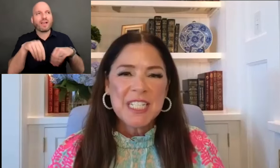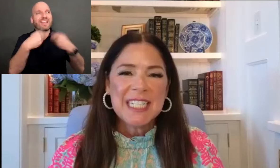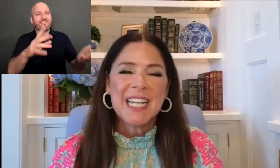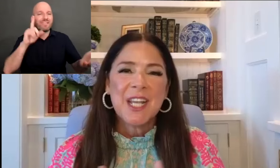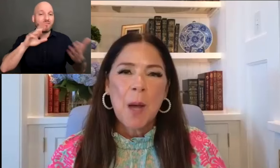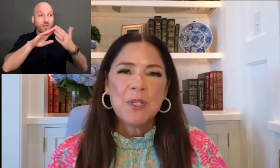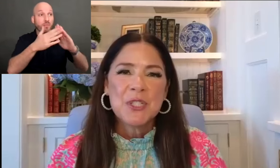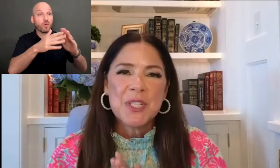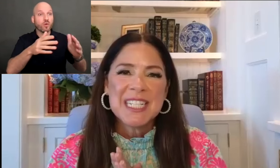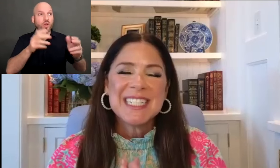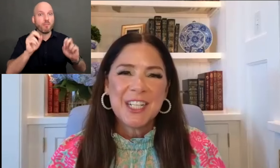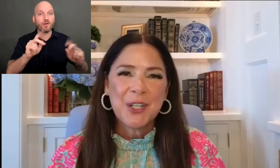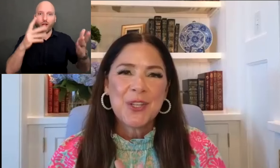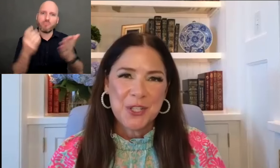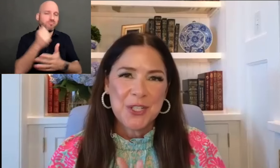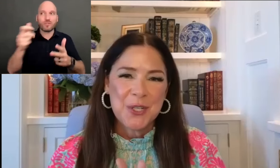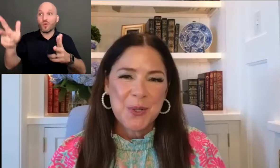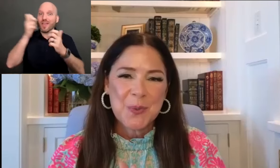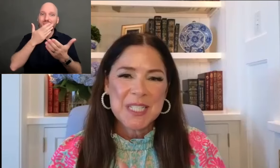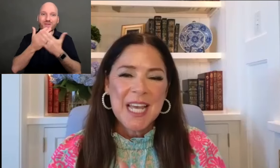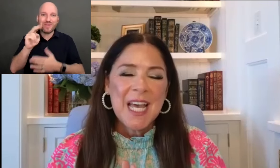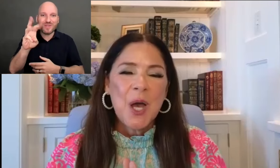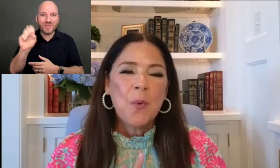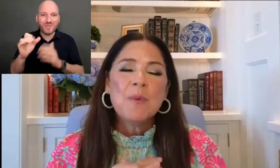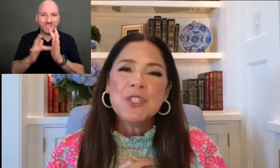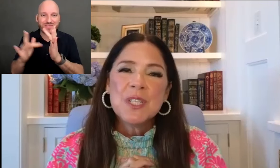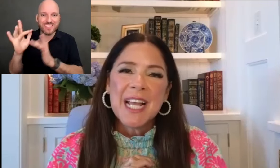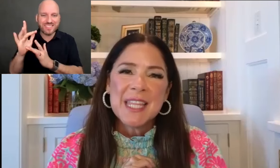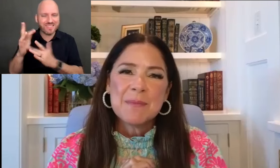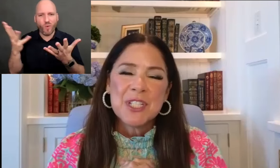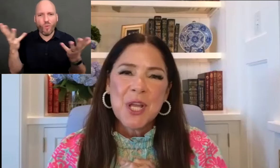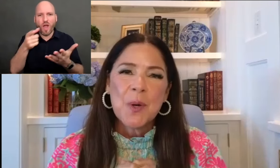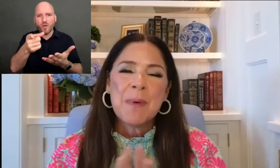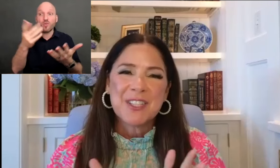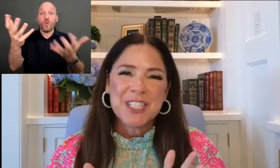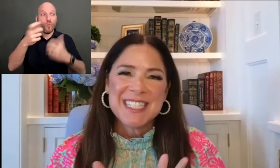an opportunity to hear the good news. What would you like them to know about Jesus?